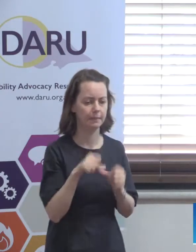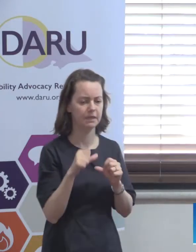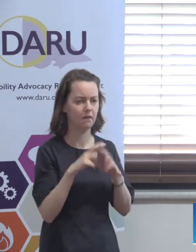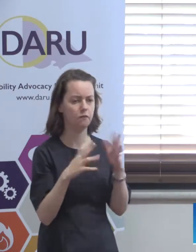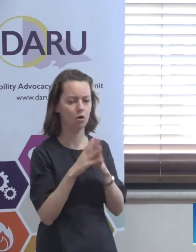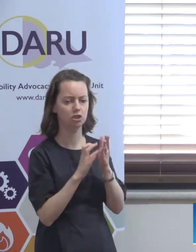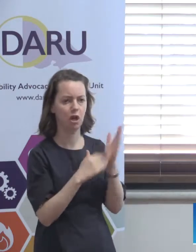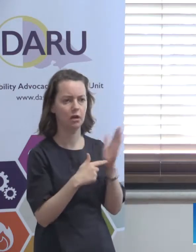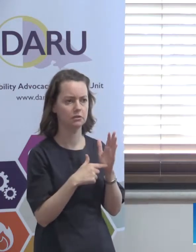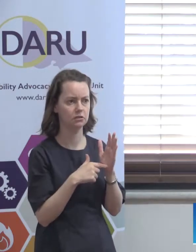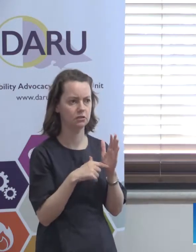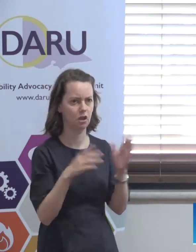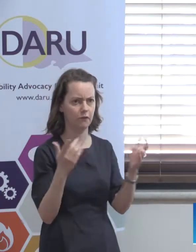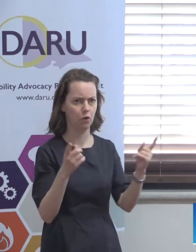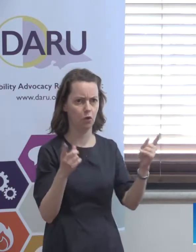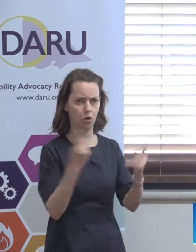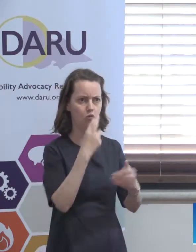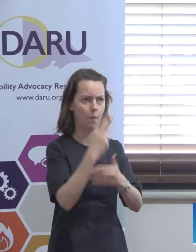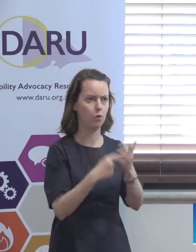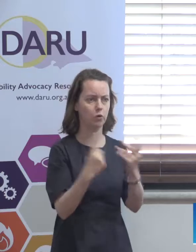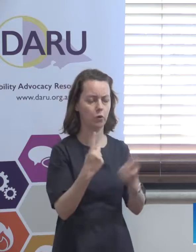flowcharts about where things go,